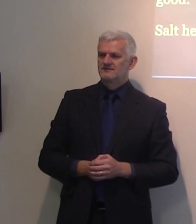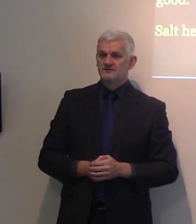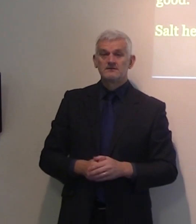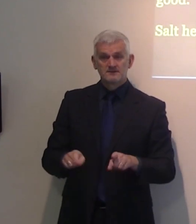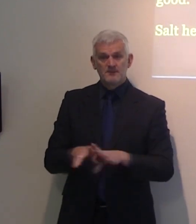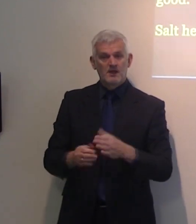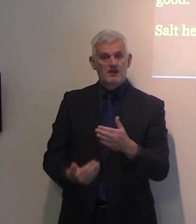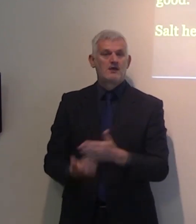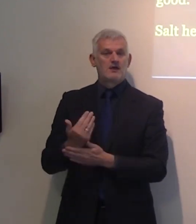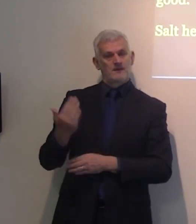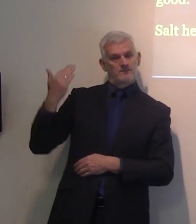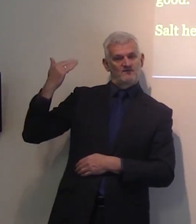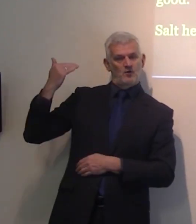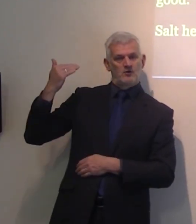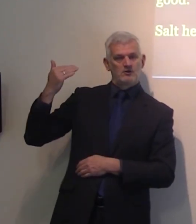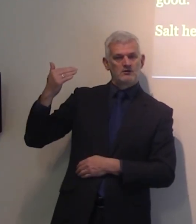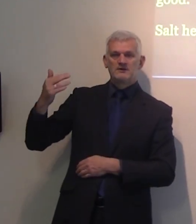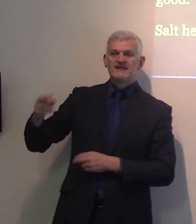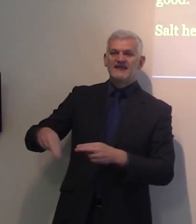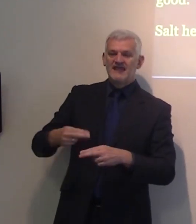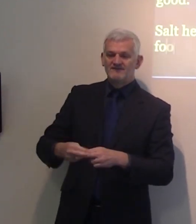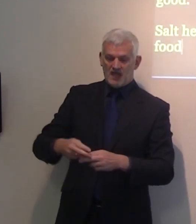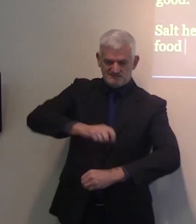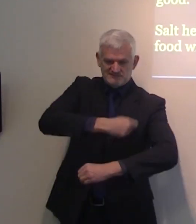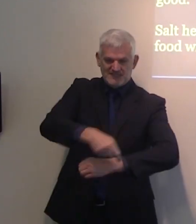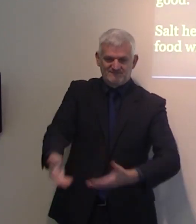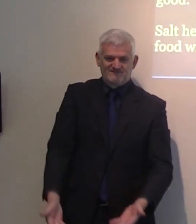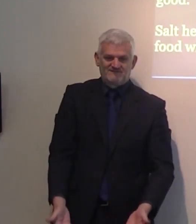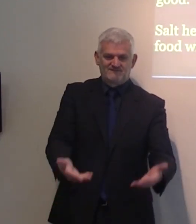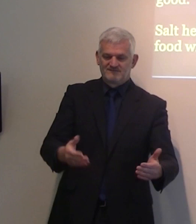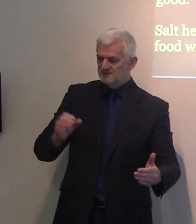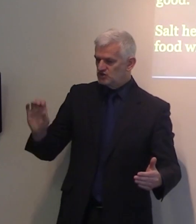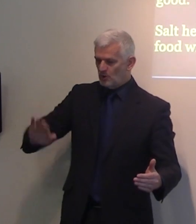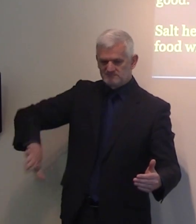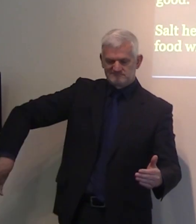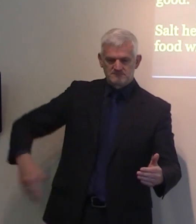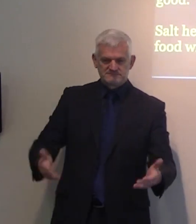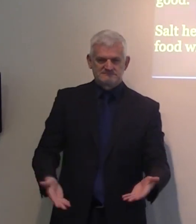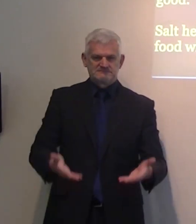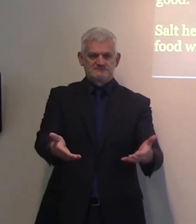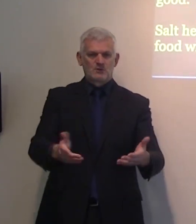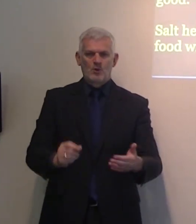unsalty meal or a too much salty meal could bring troubles in the family.